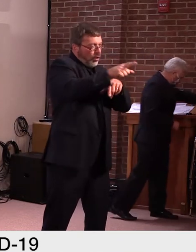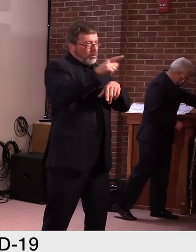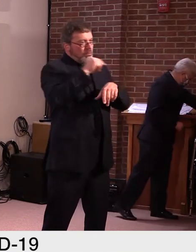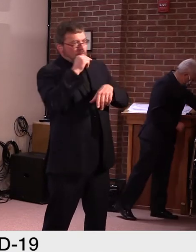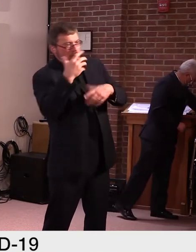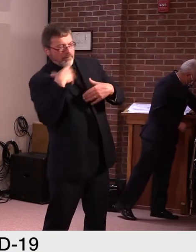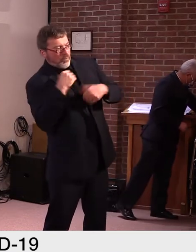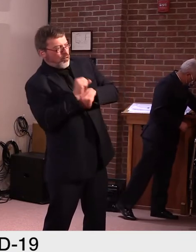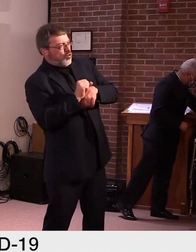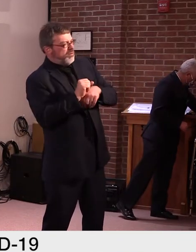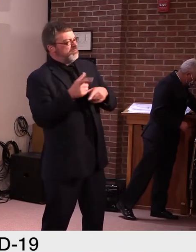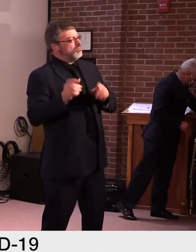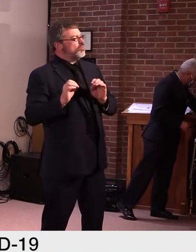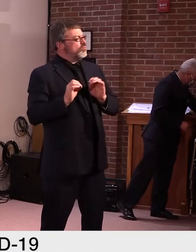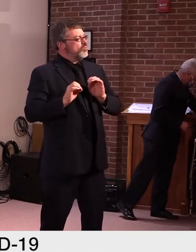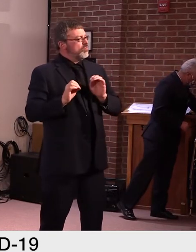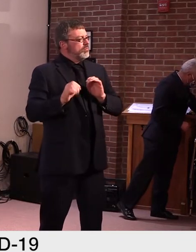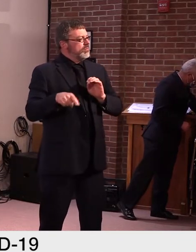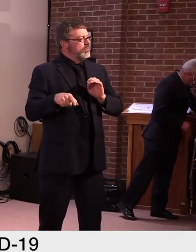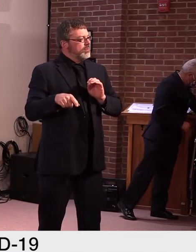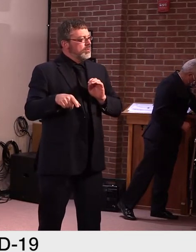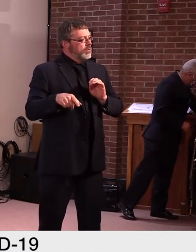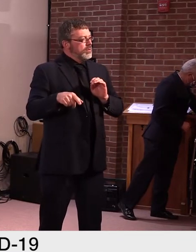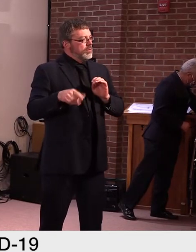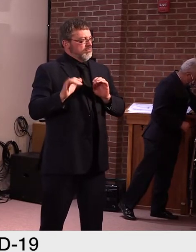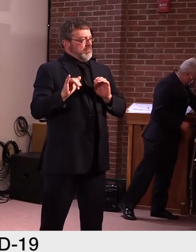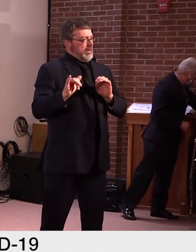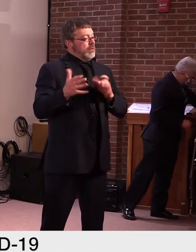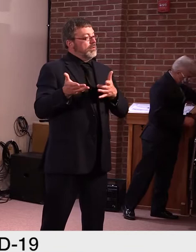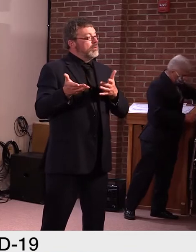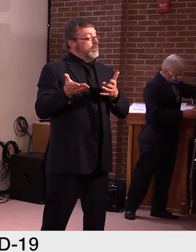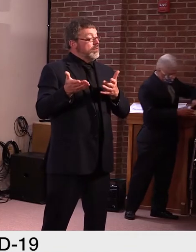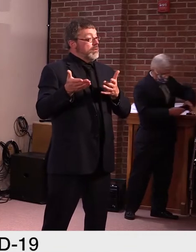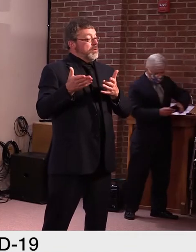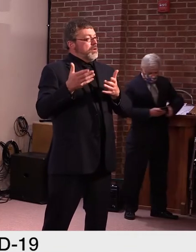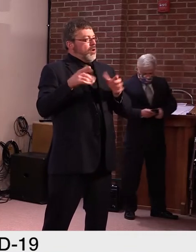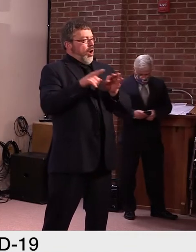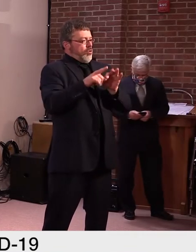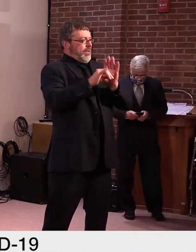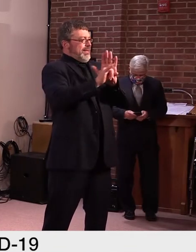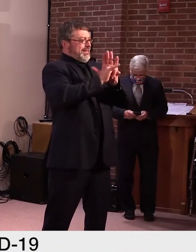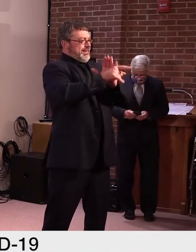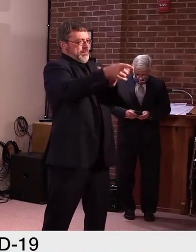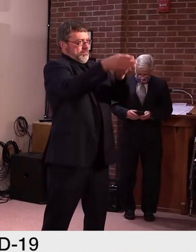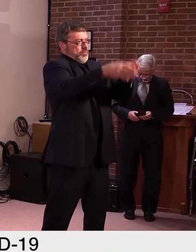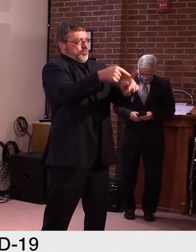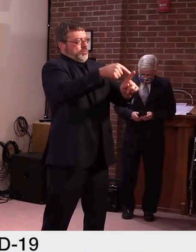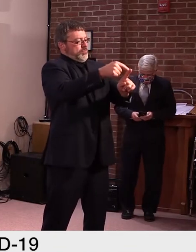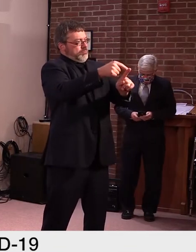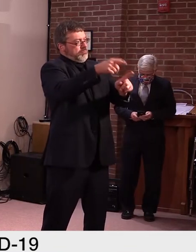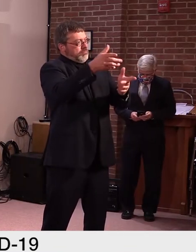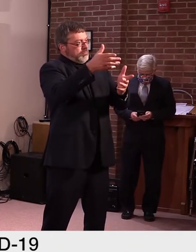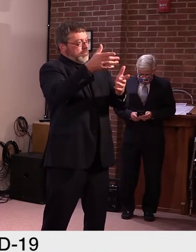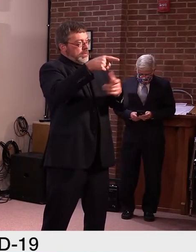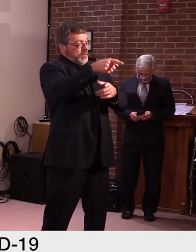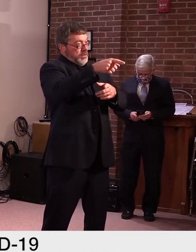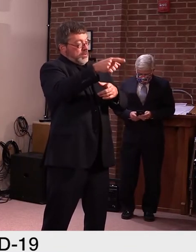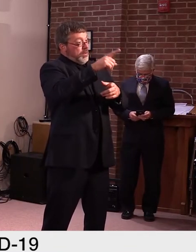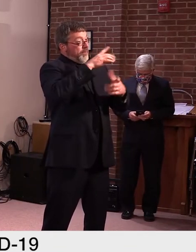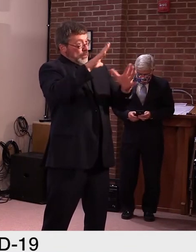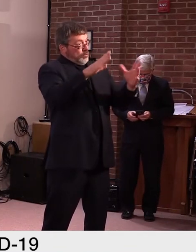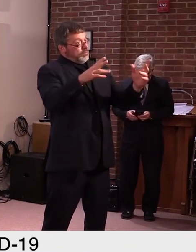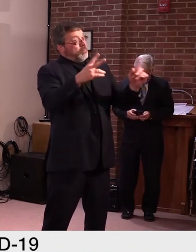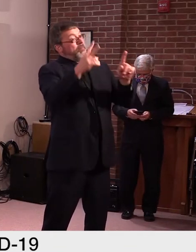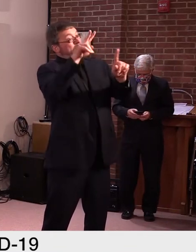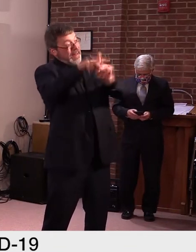and determines whether individuals are attached to the labor market. And unfortunately, what